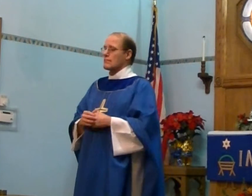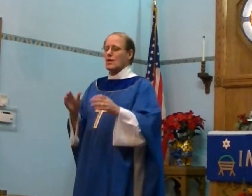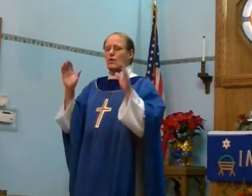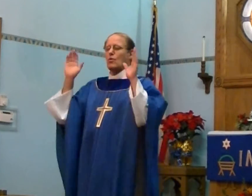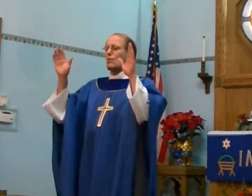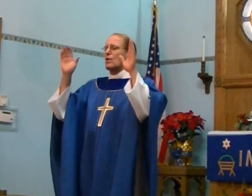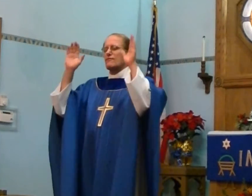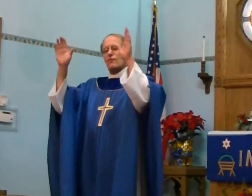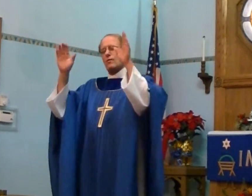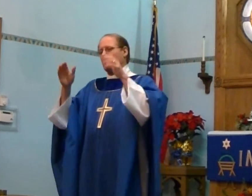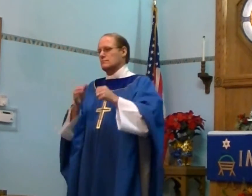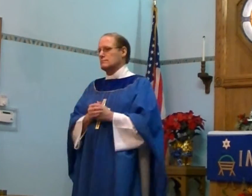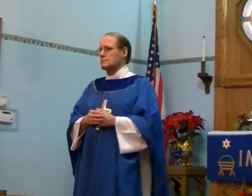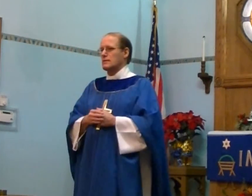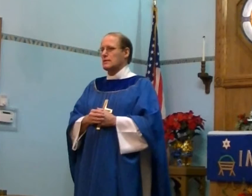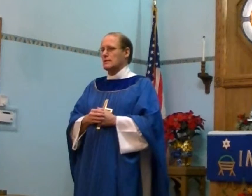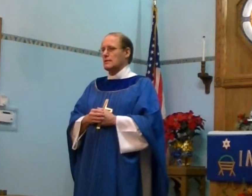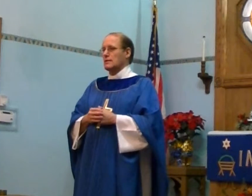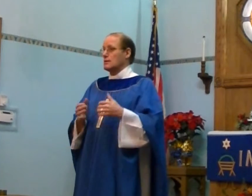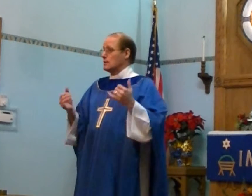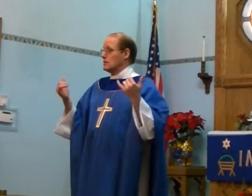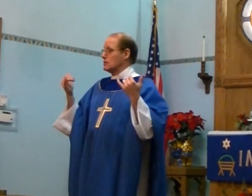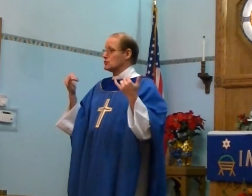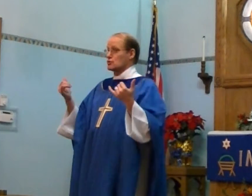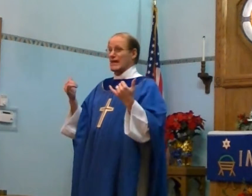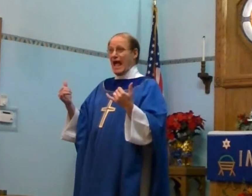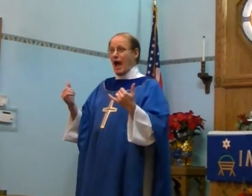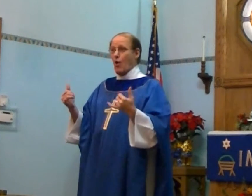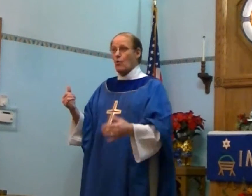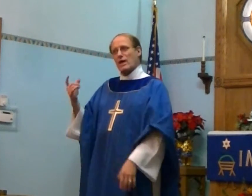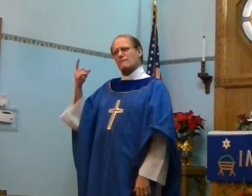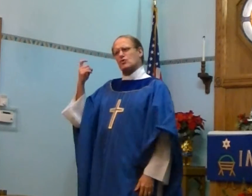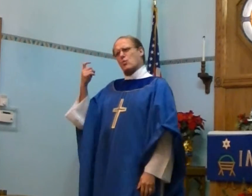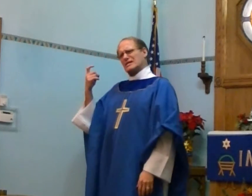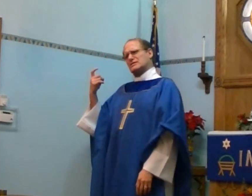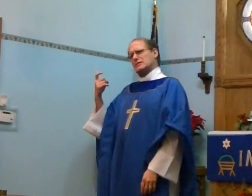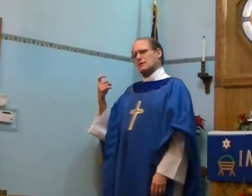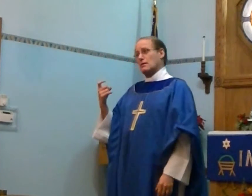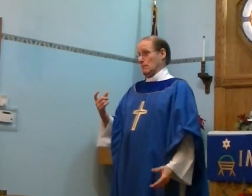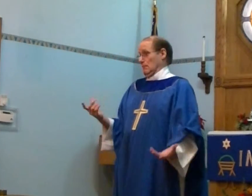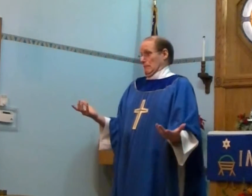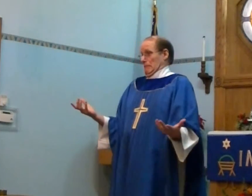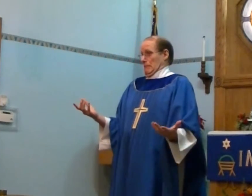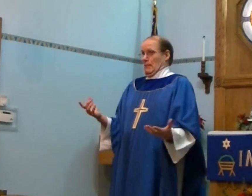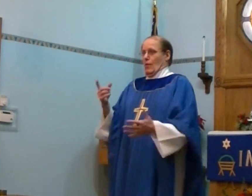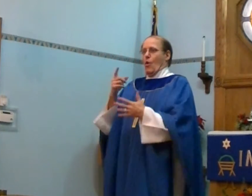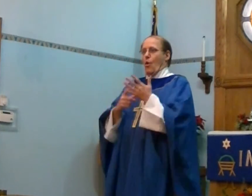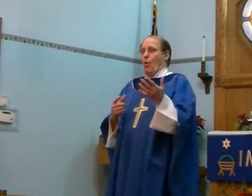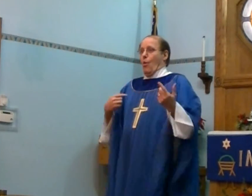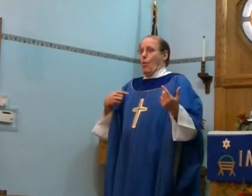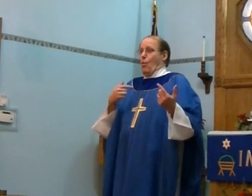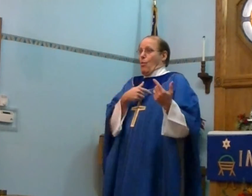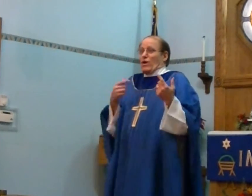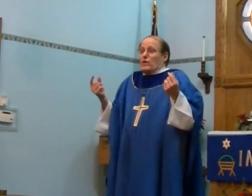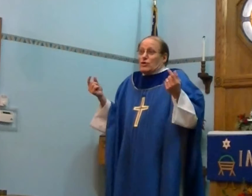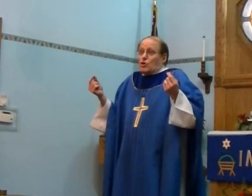wonderful so now we have to question what do we do